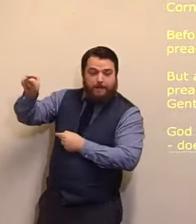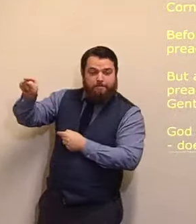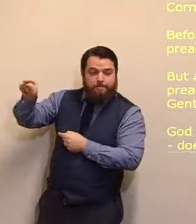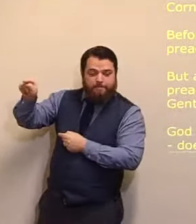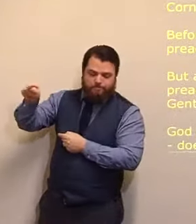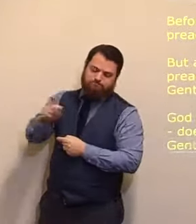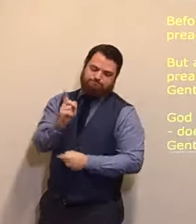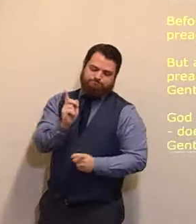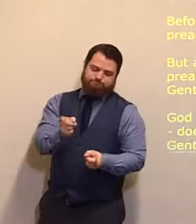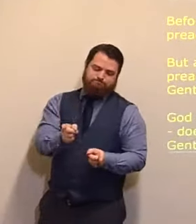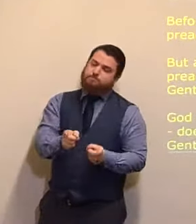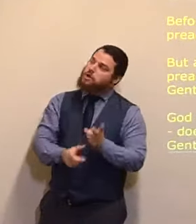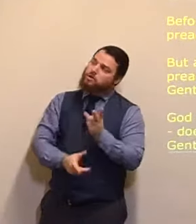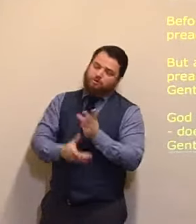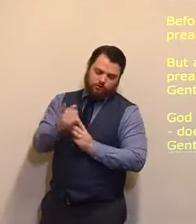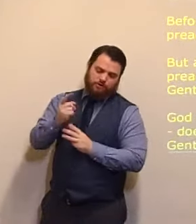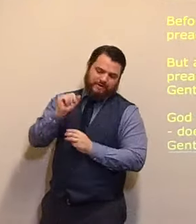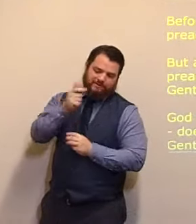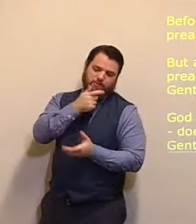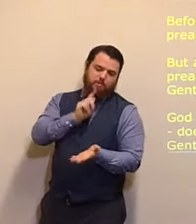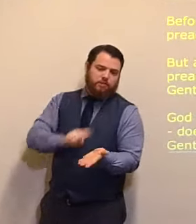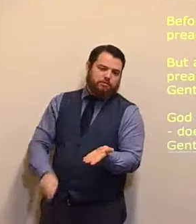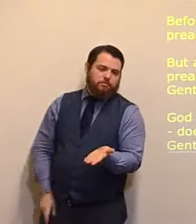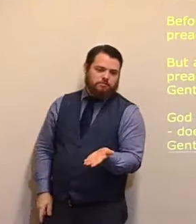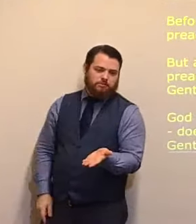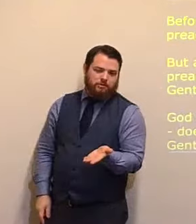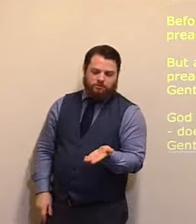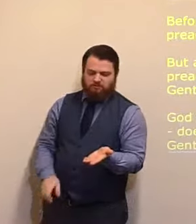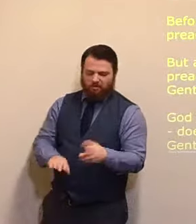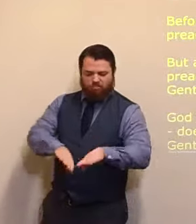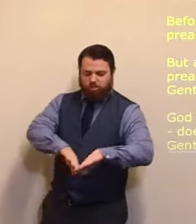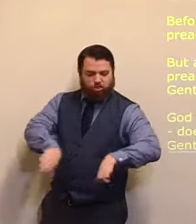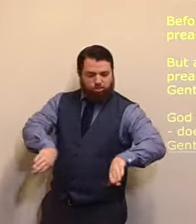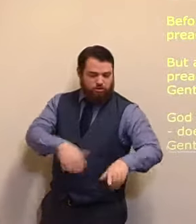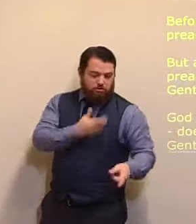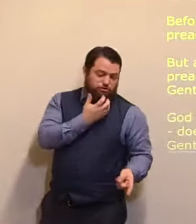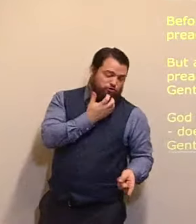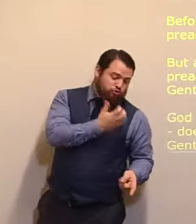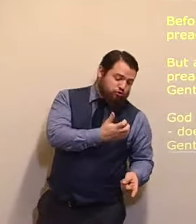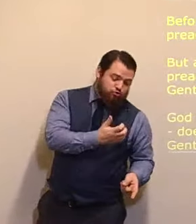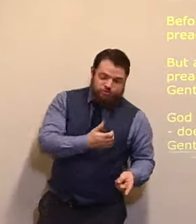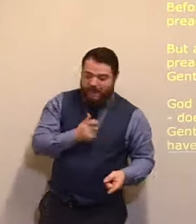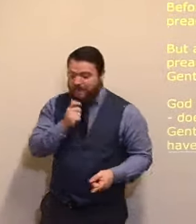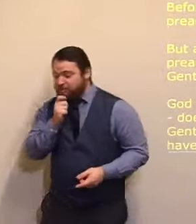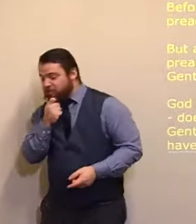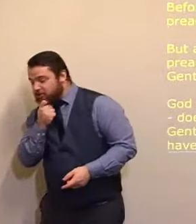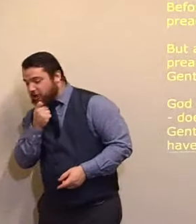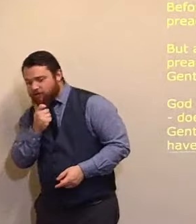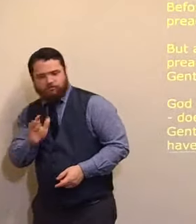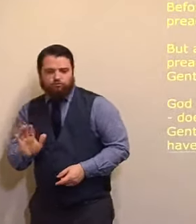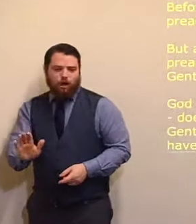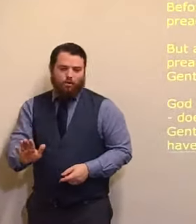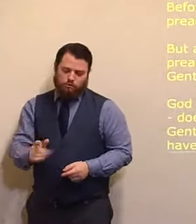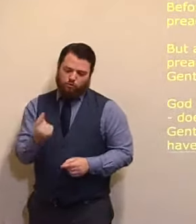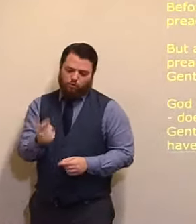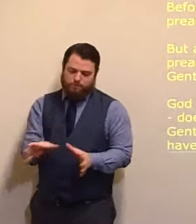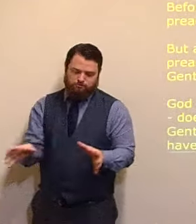have the remission, of his sins. And that's very important. So, we don't need a vision.